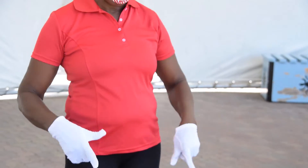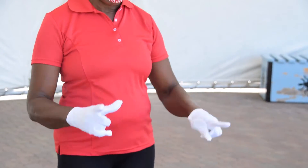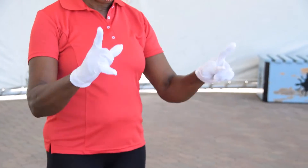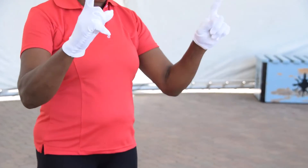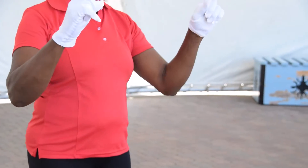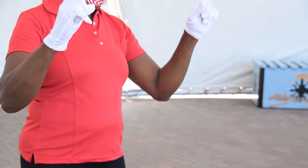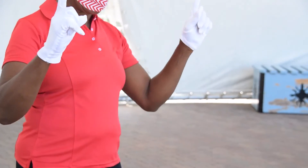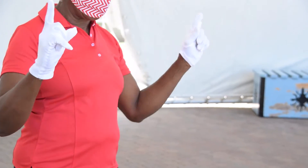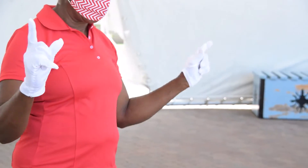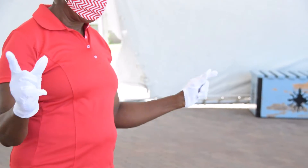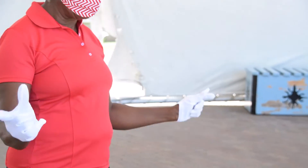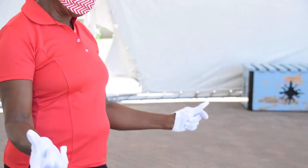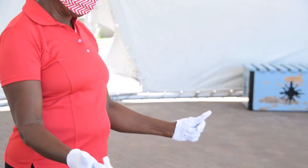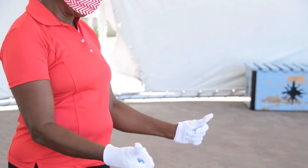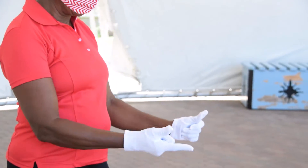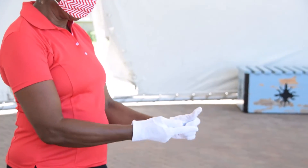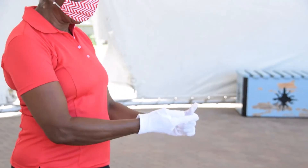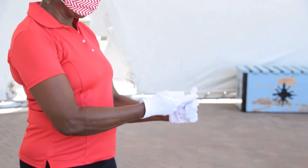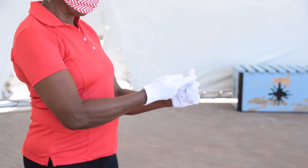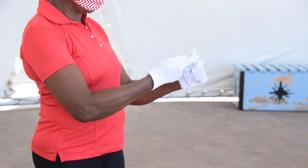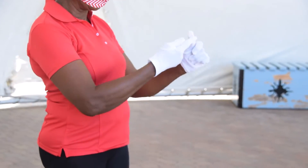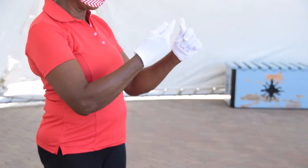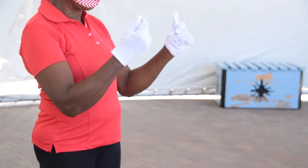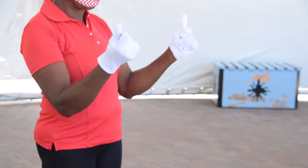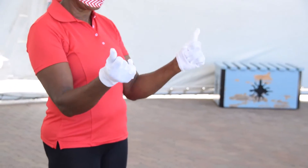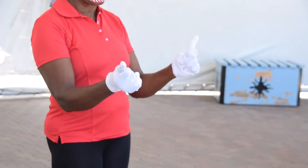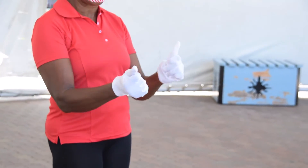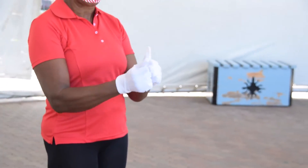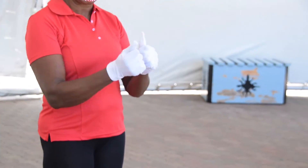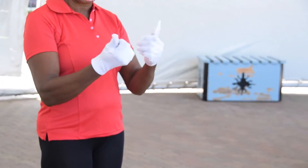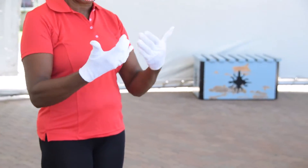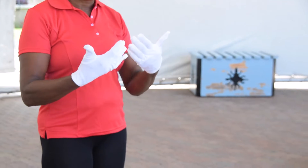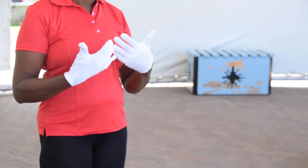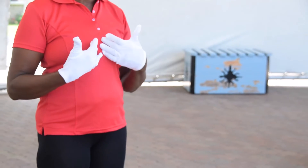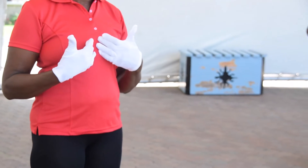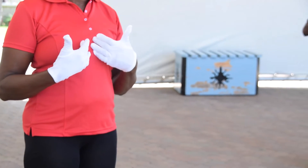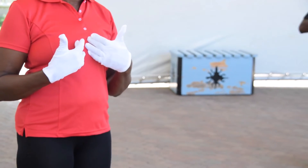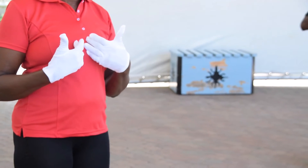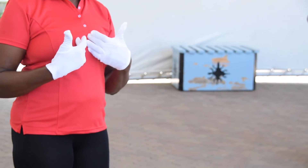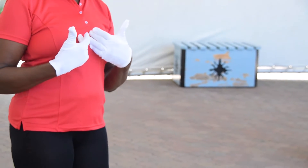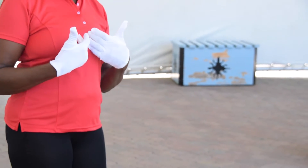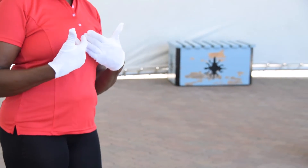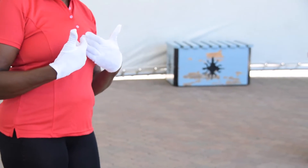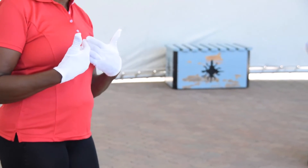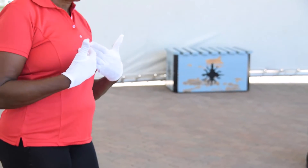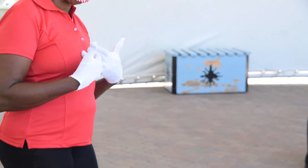let it begin with me.